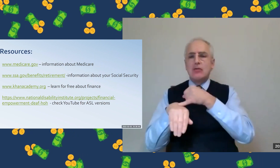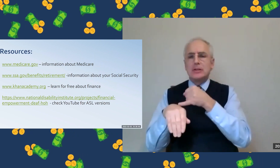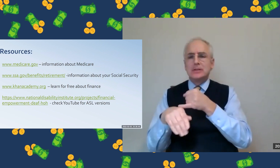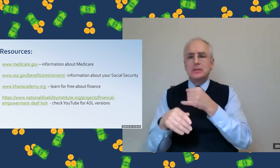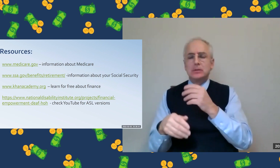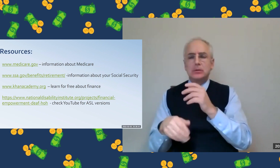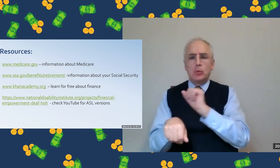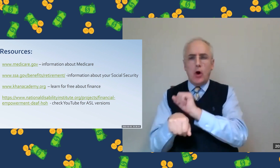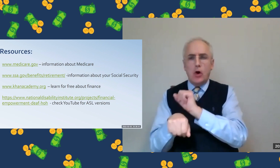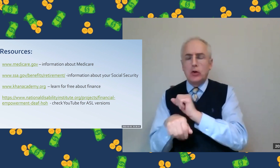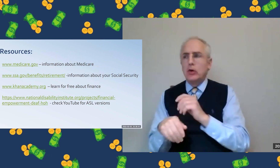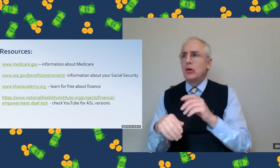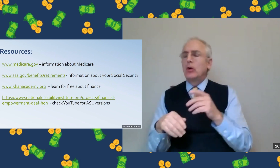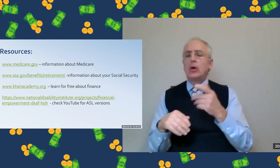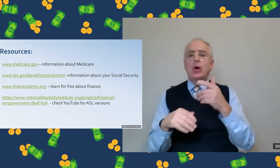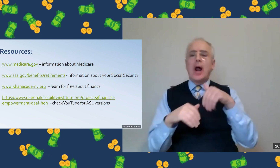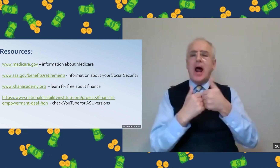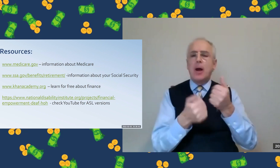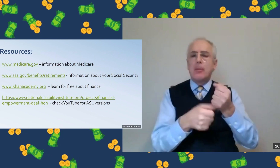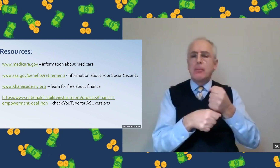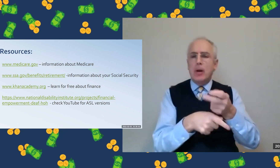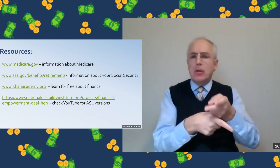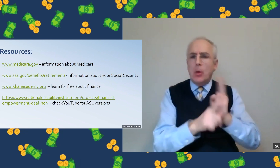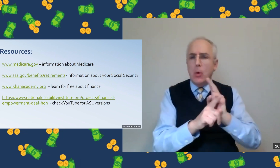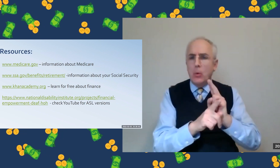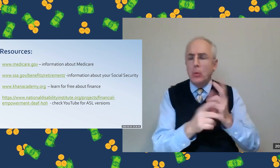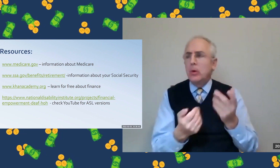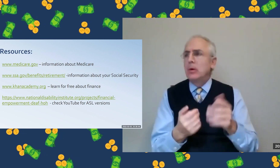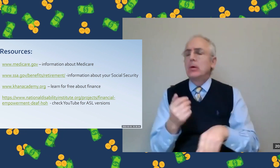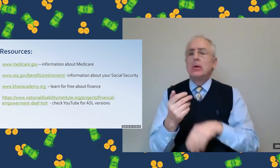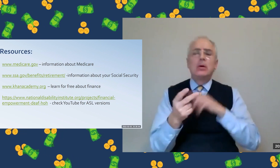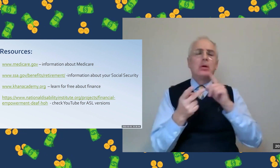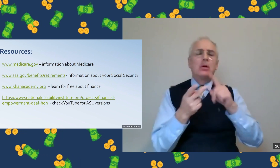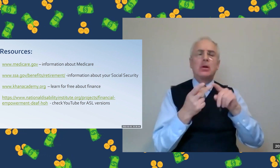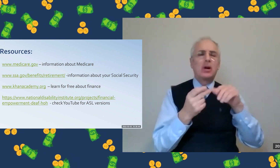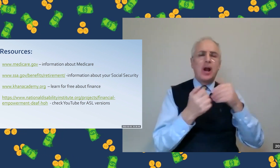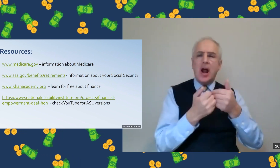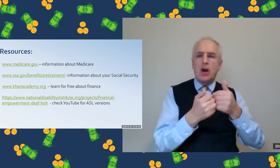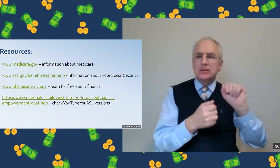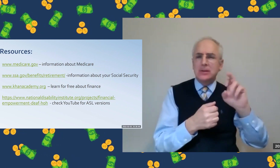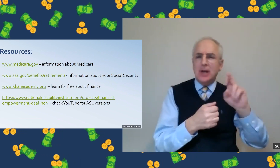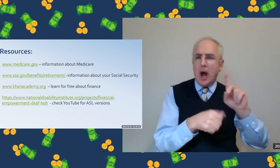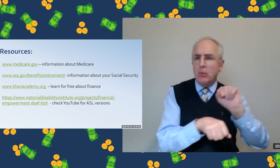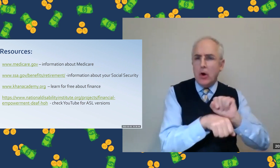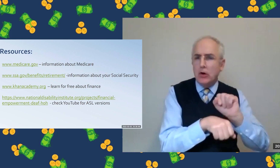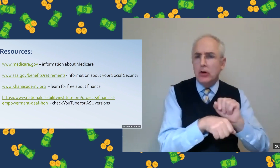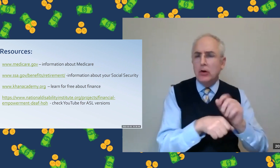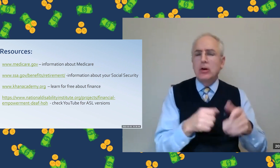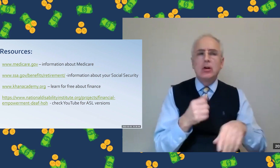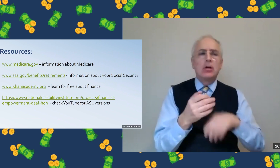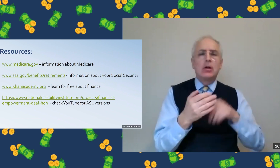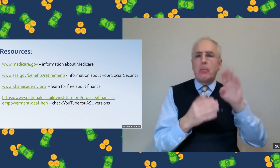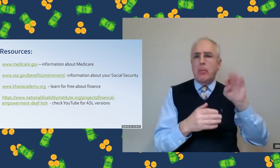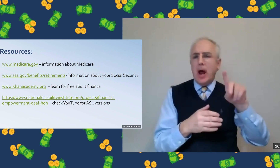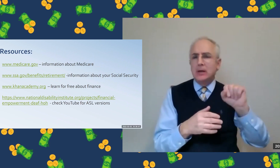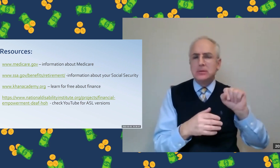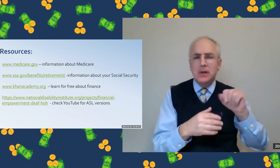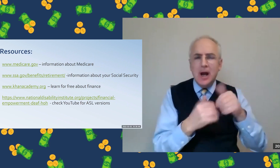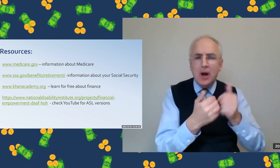topics. So one might be how interest works. Another might be how to take out loans. Another might be information